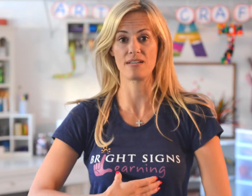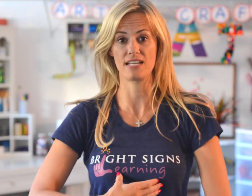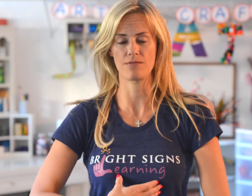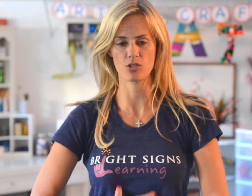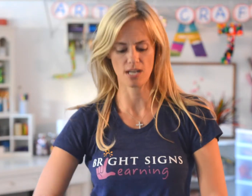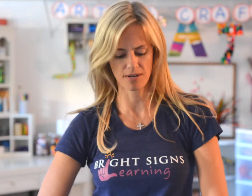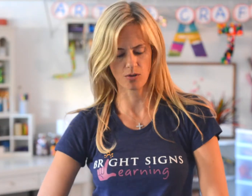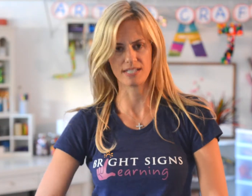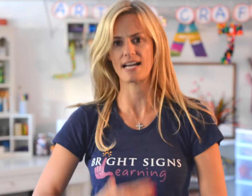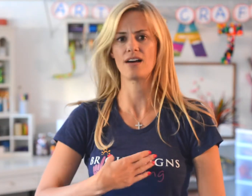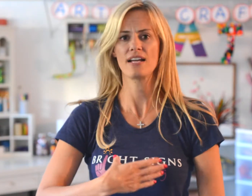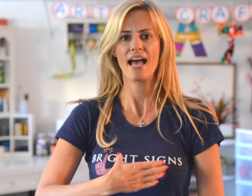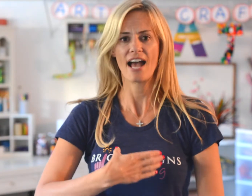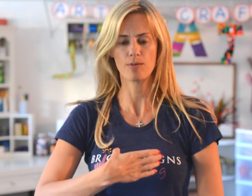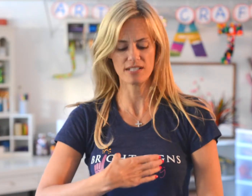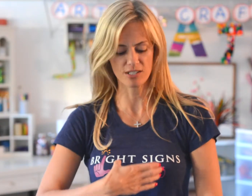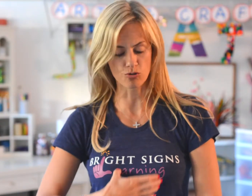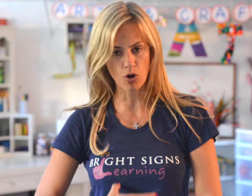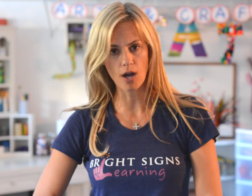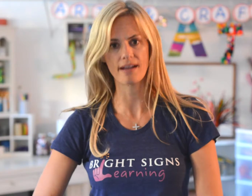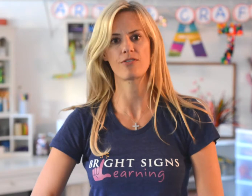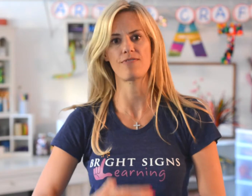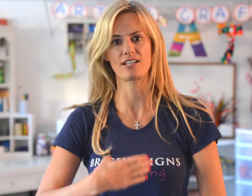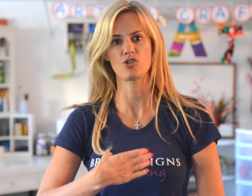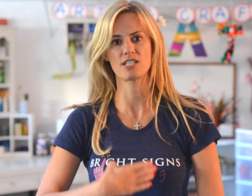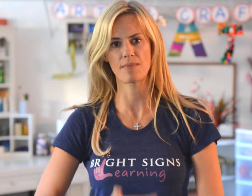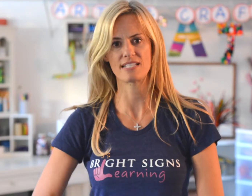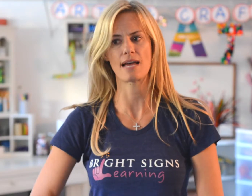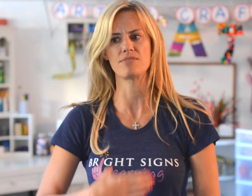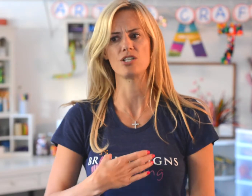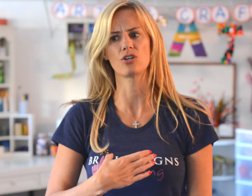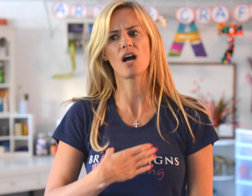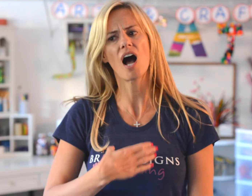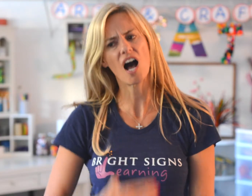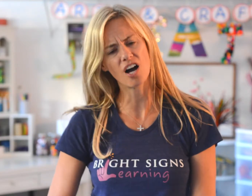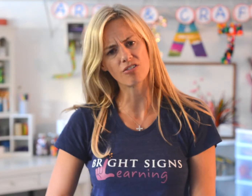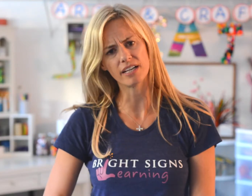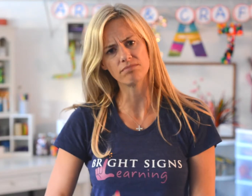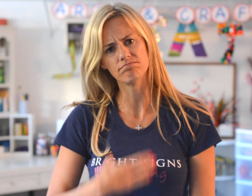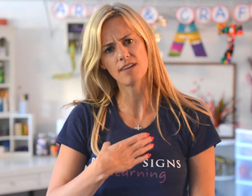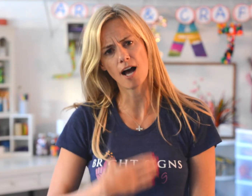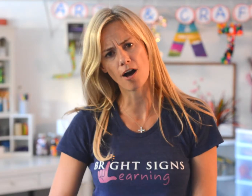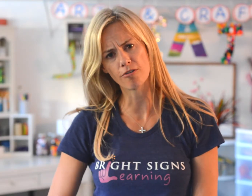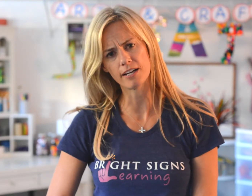the beginning of your stomach going down and you're basically drawing out the fact that your stomach is empty. You're hungry. Hungry.